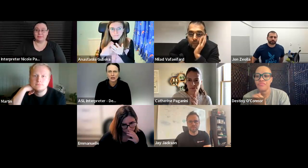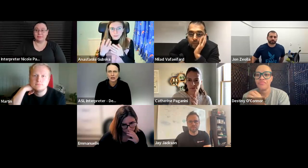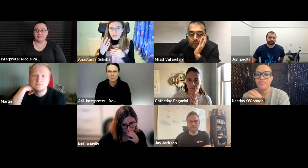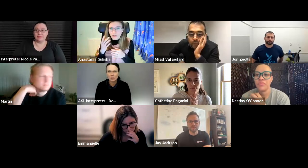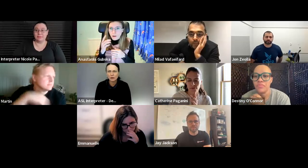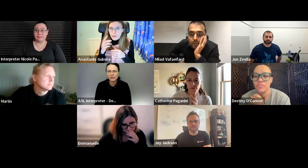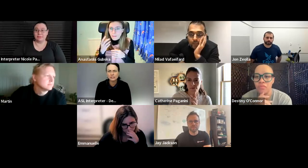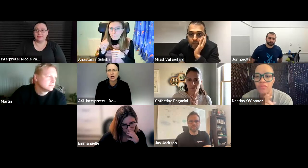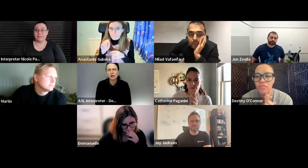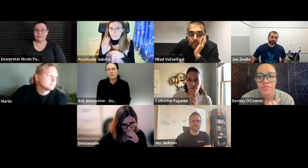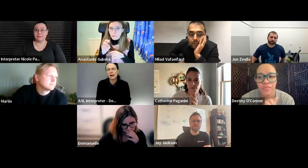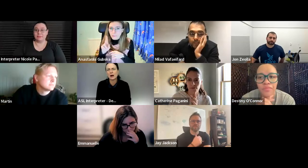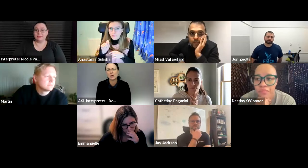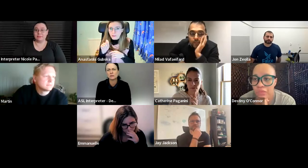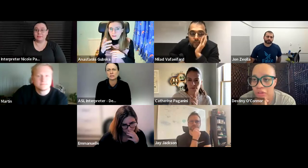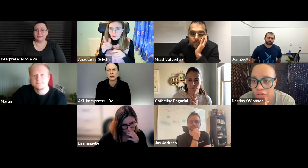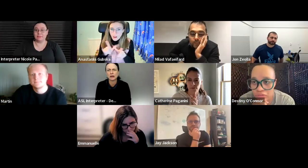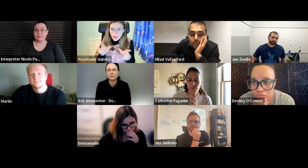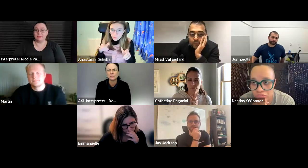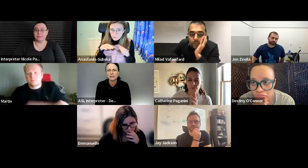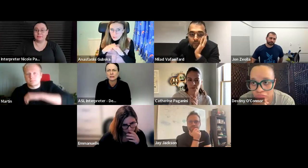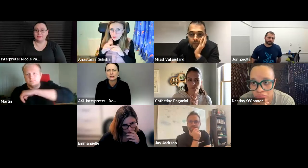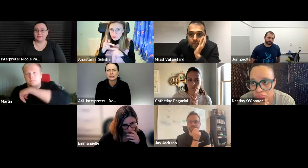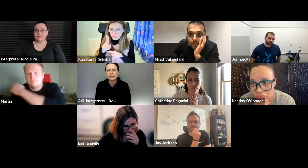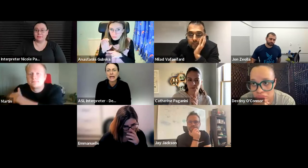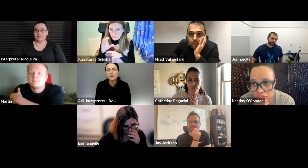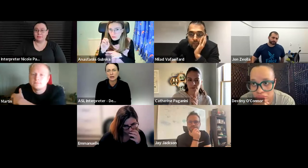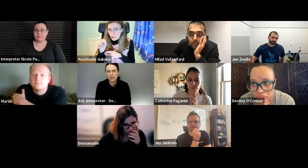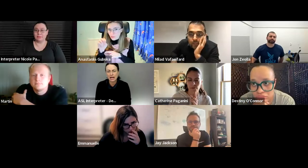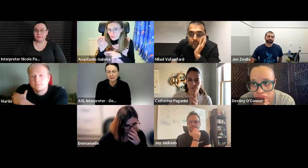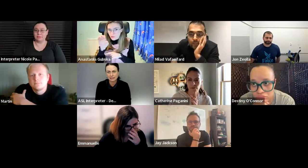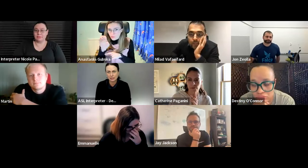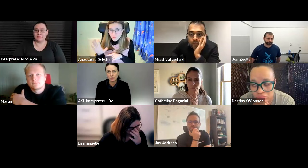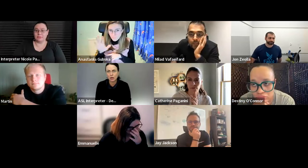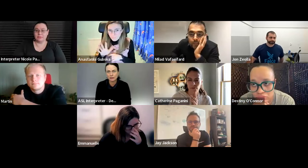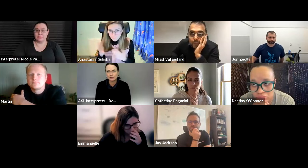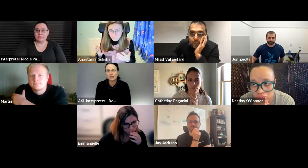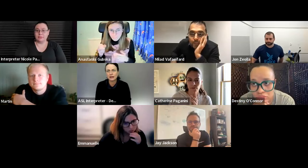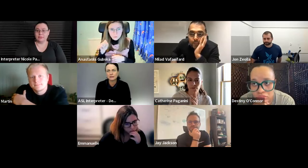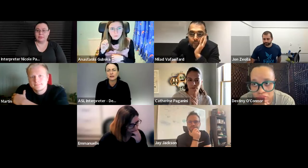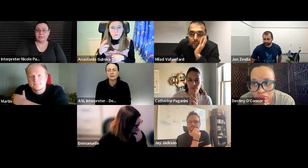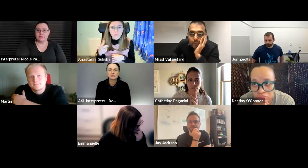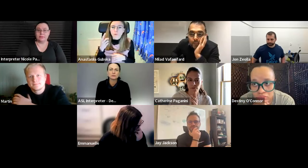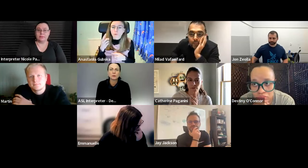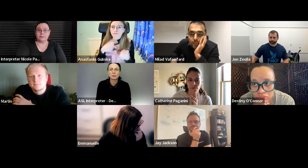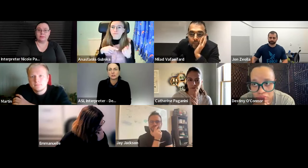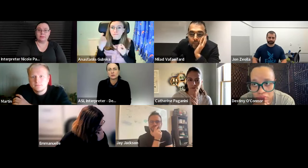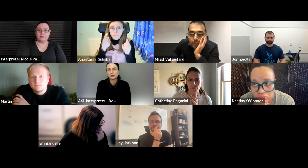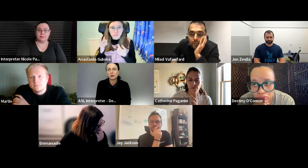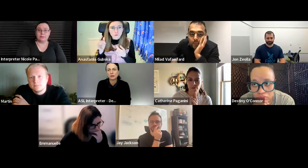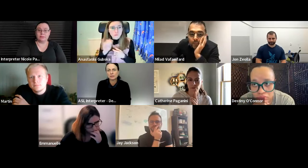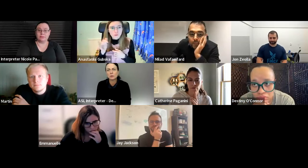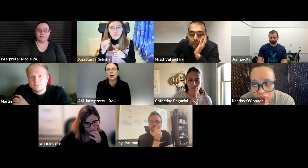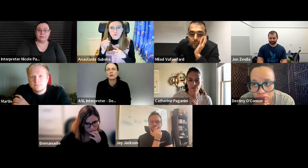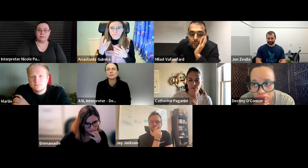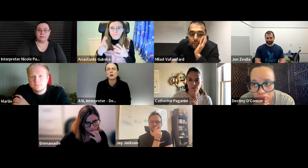um we were going to talk about um language access at cube con and and what we do